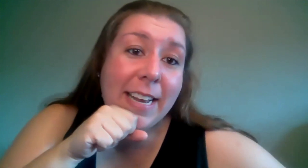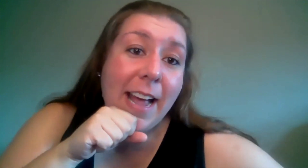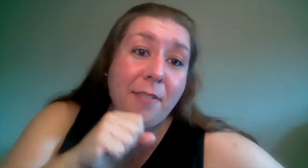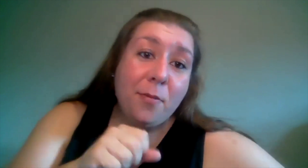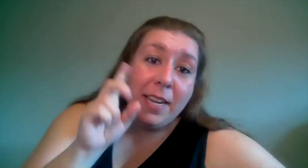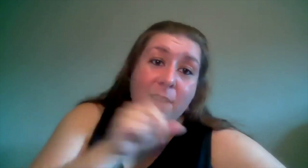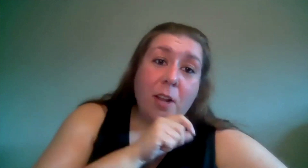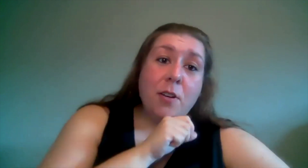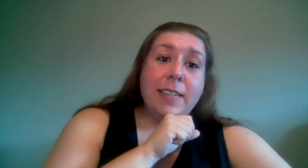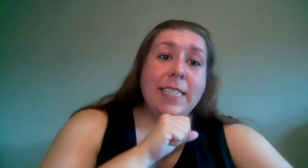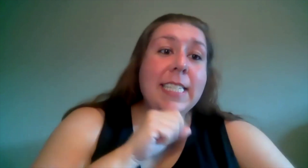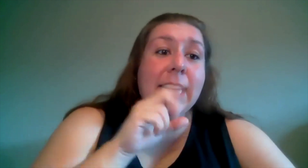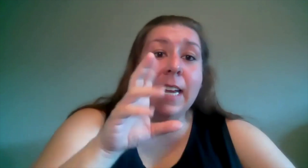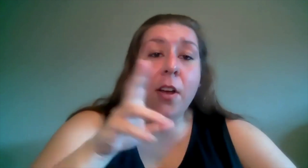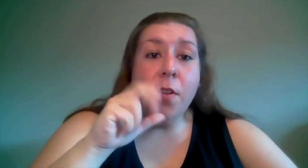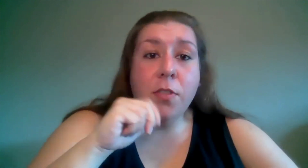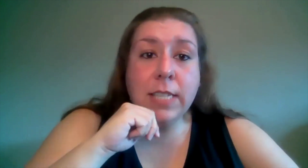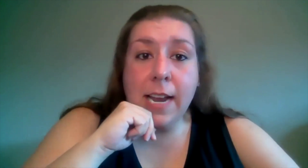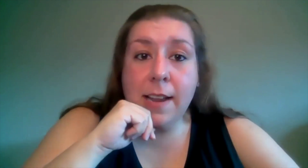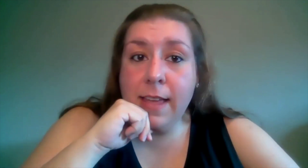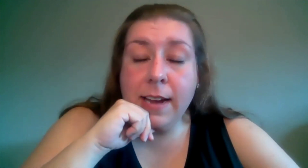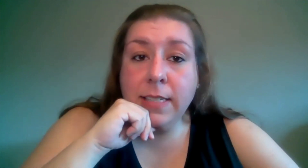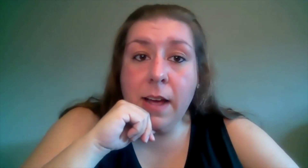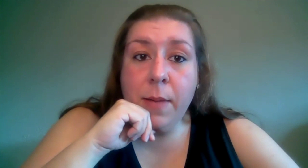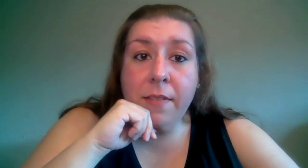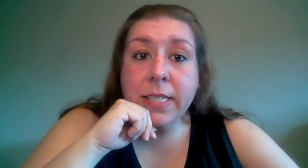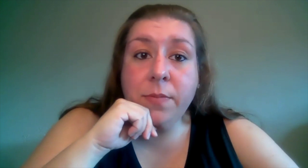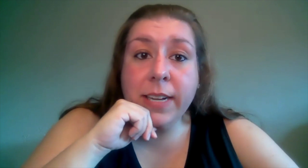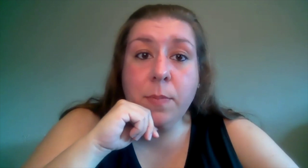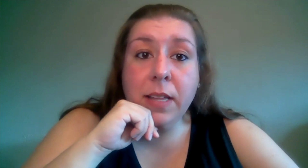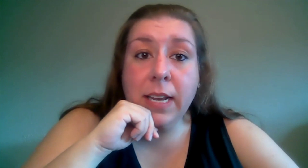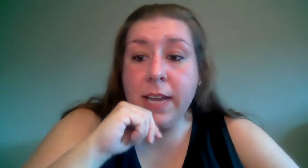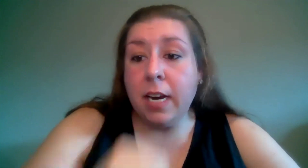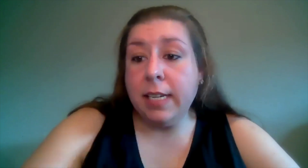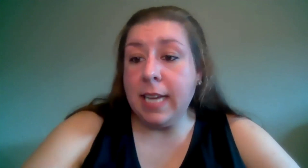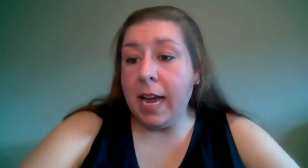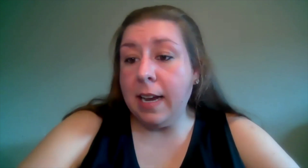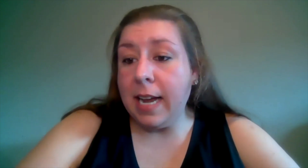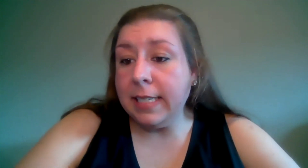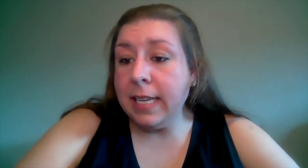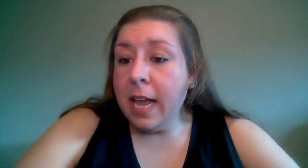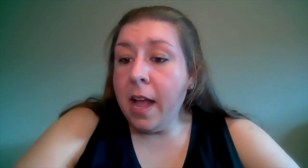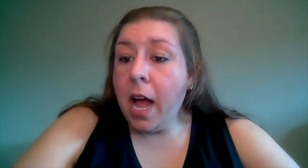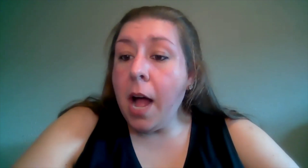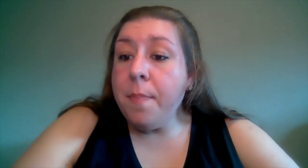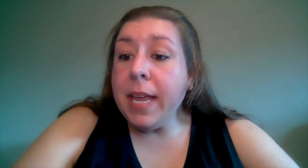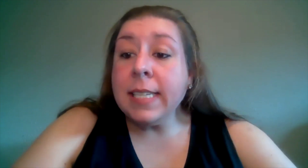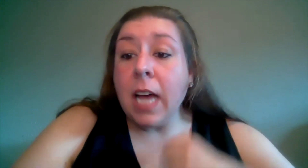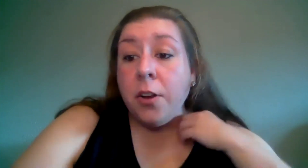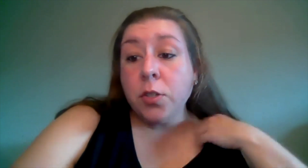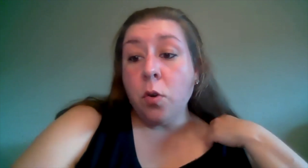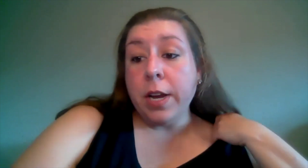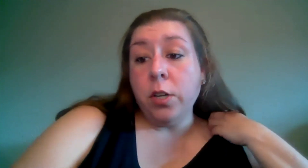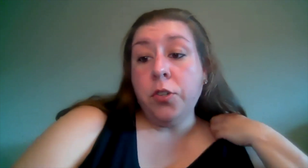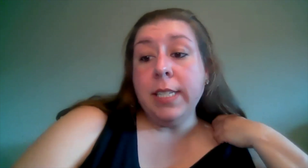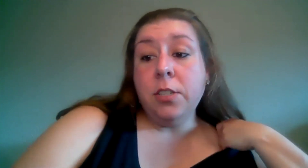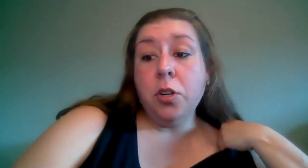it in f we need to go down to d those kind of things um having some flexibility there is nice um is underscoring or transitional